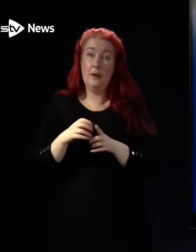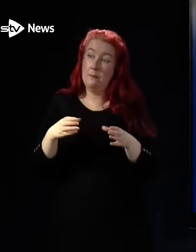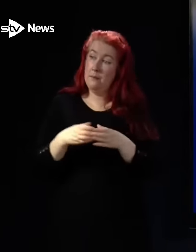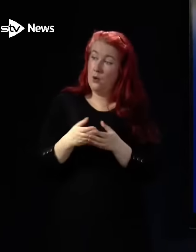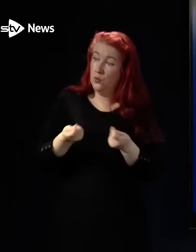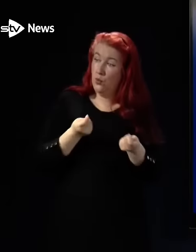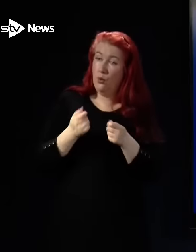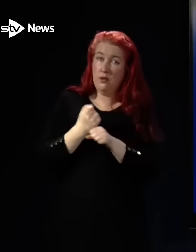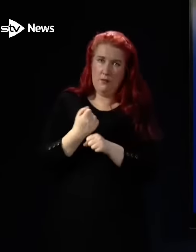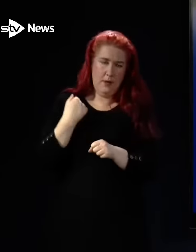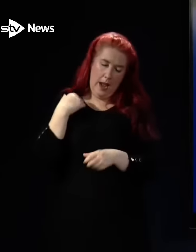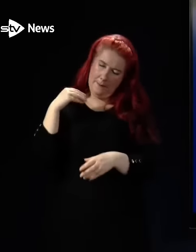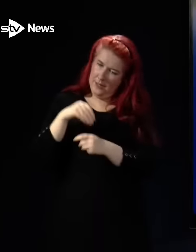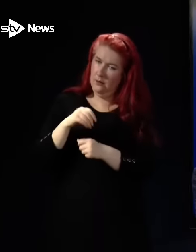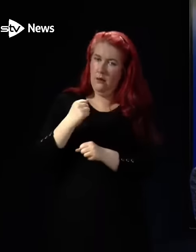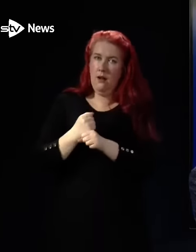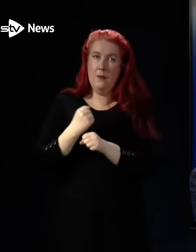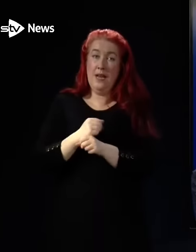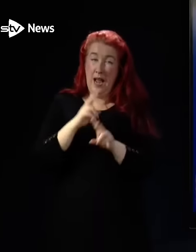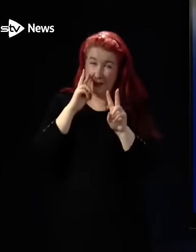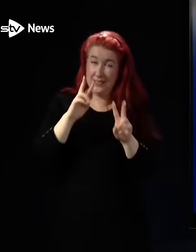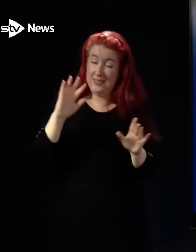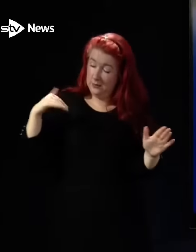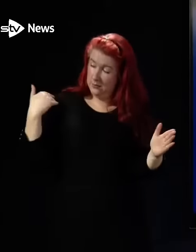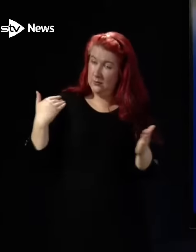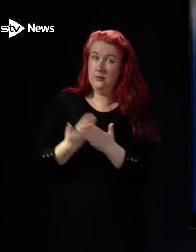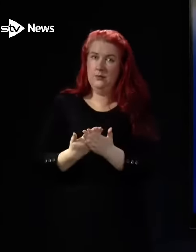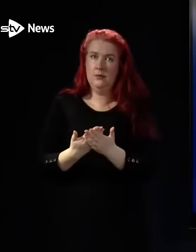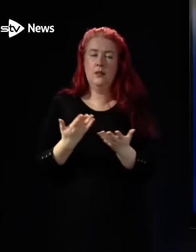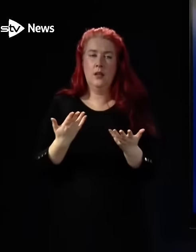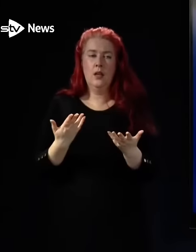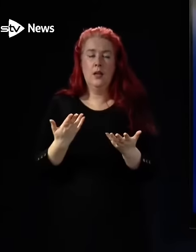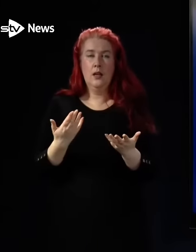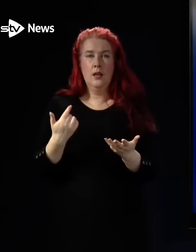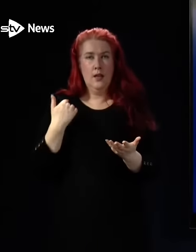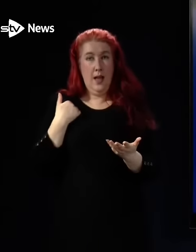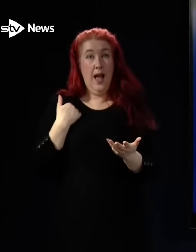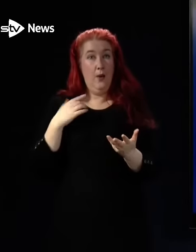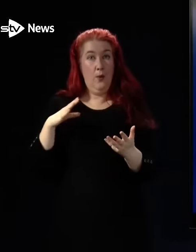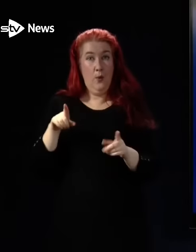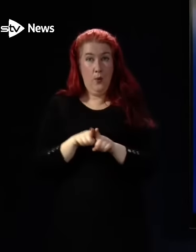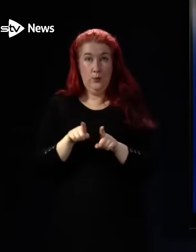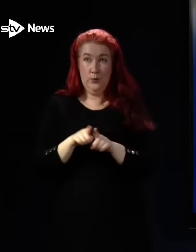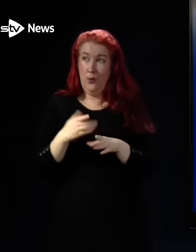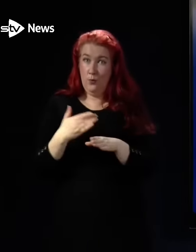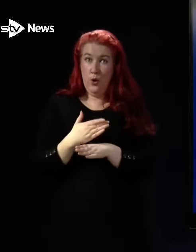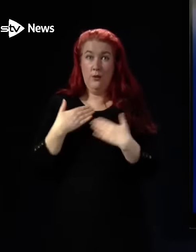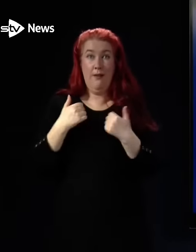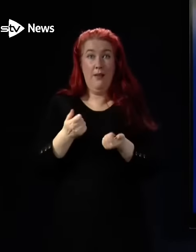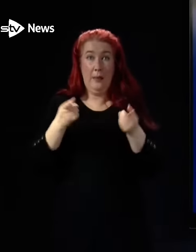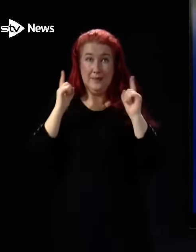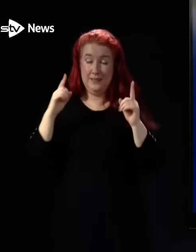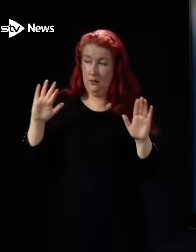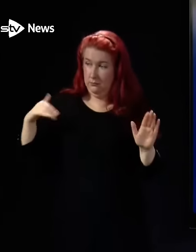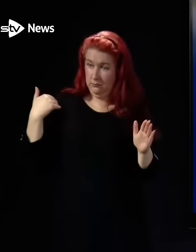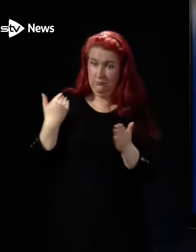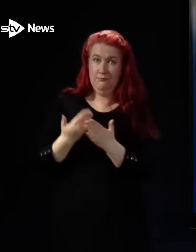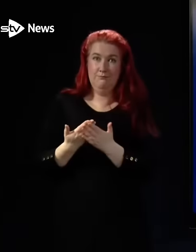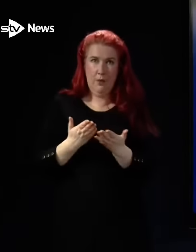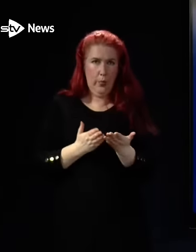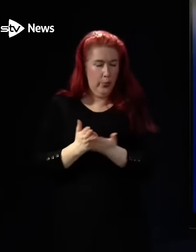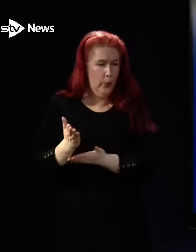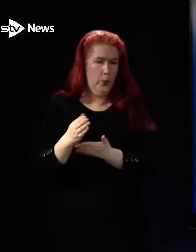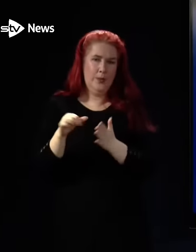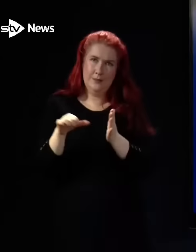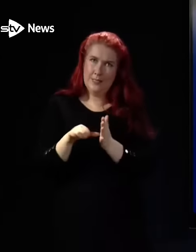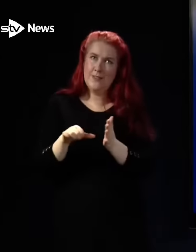This is, and as I've said a couple of times already, spent quite a significant chunk of that as health secretary during difficult